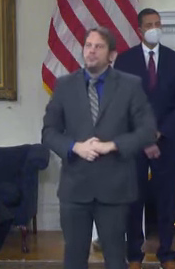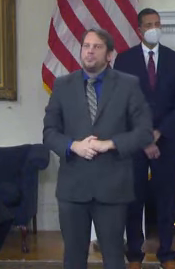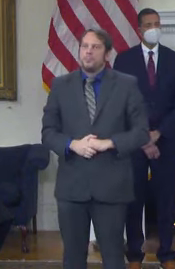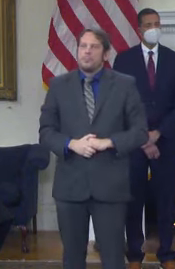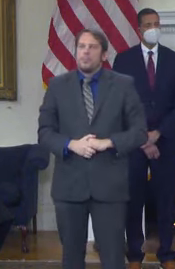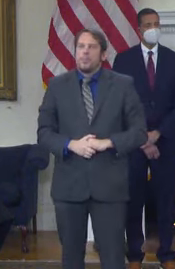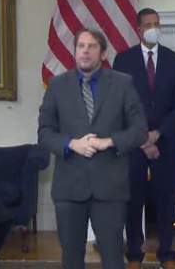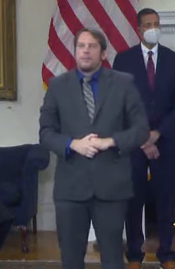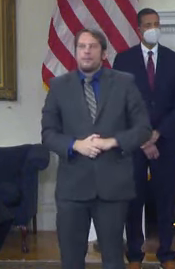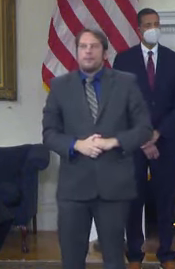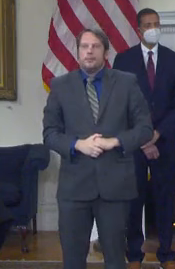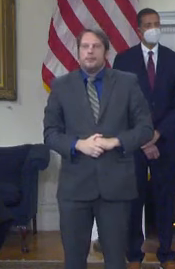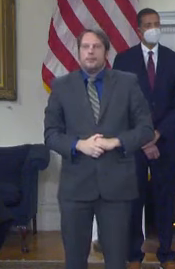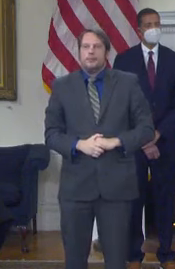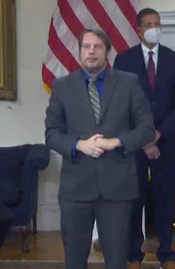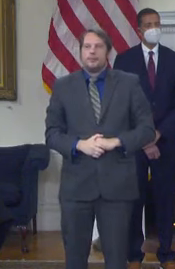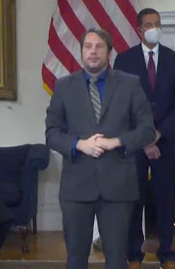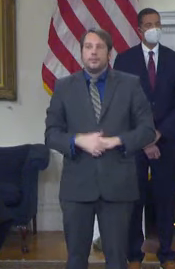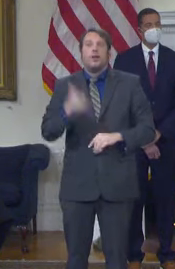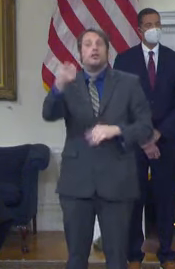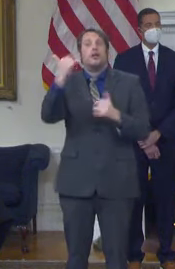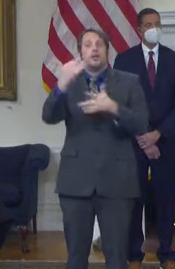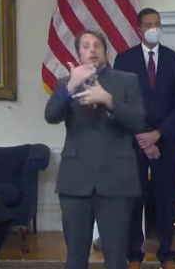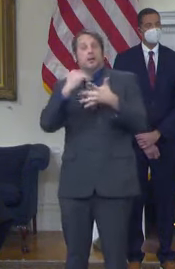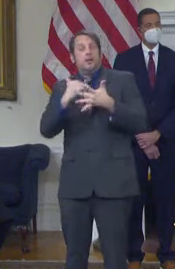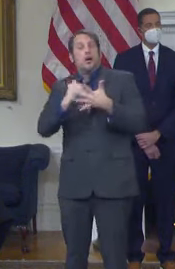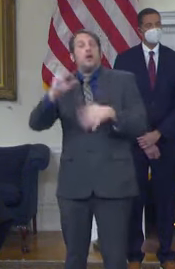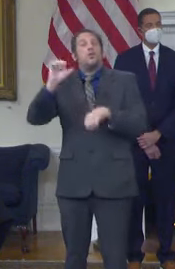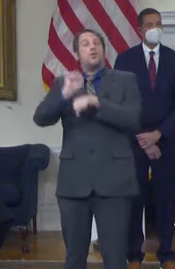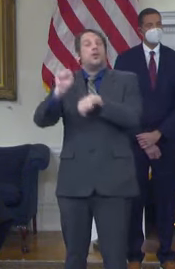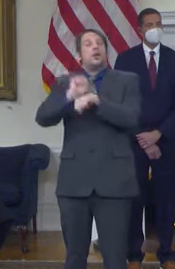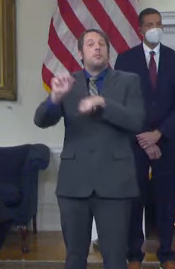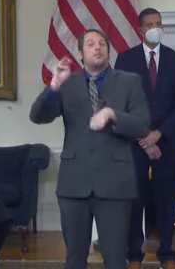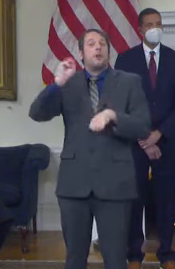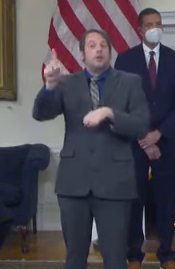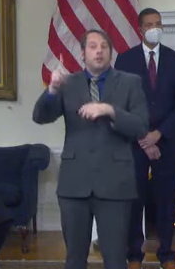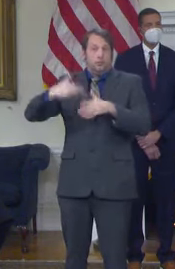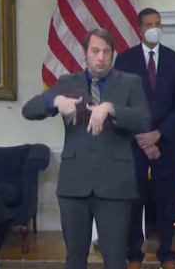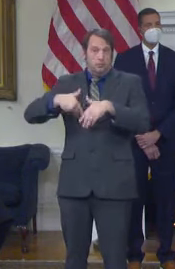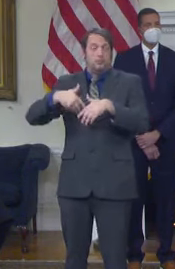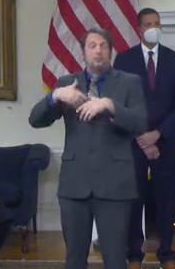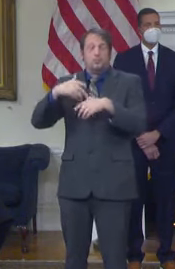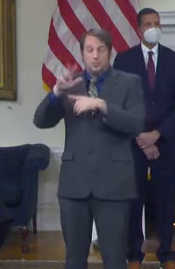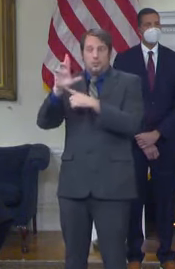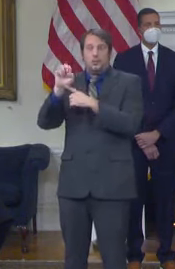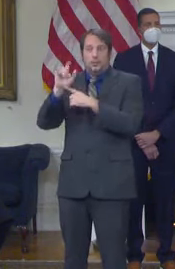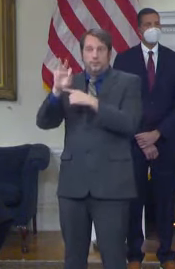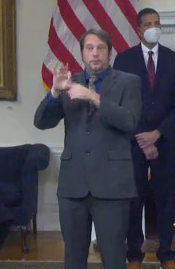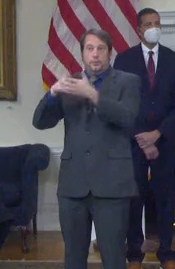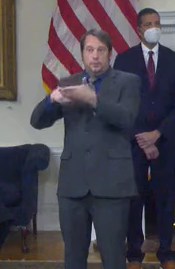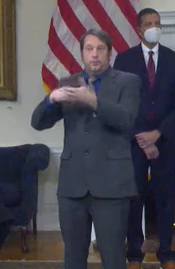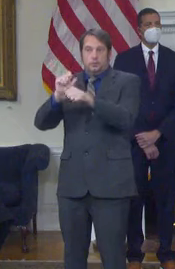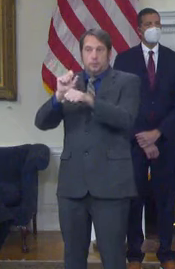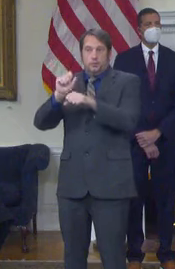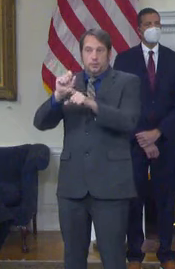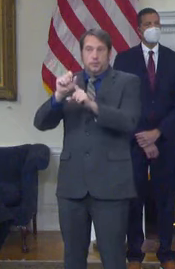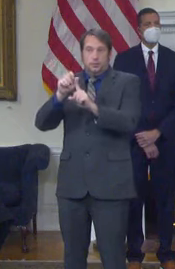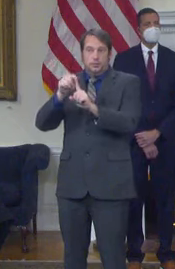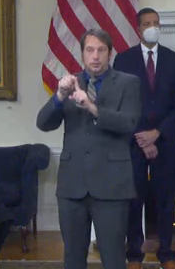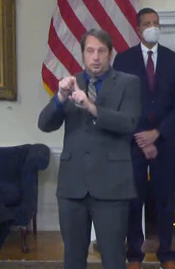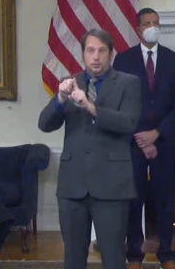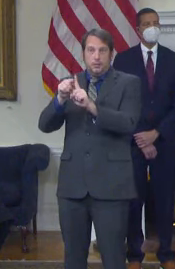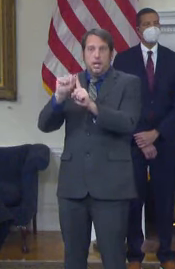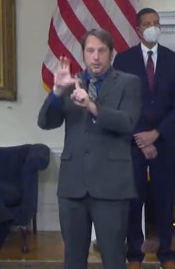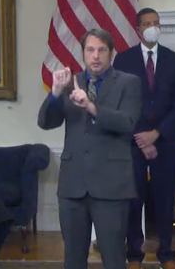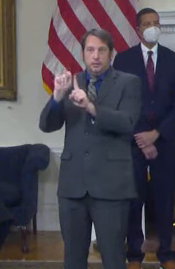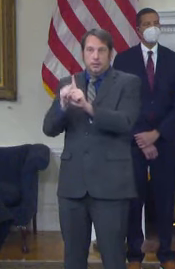which would make the enhanced earned income tax relief from our historic relief act of 2021, the